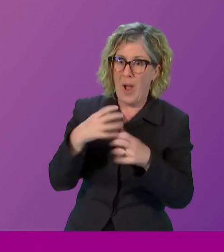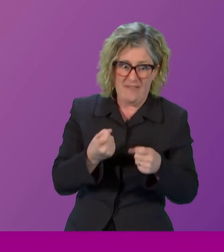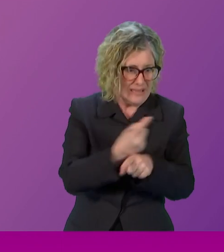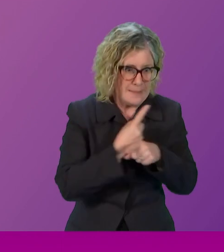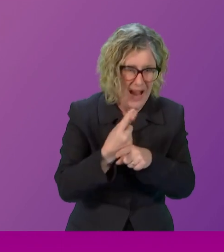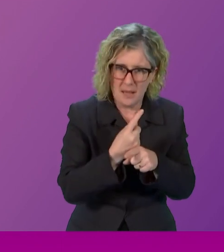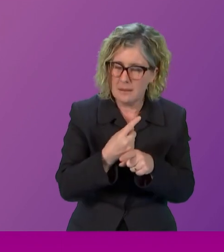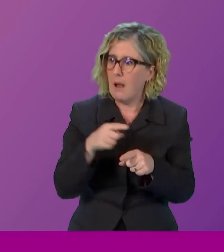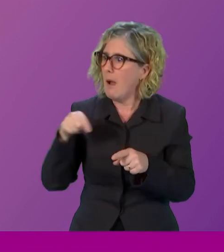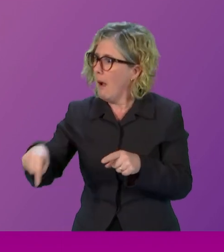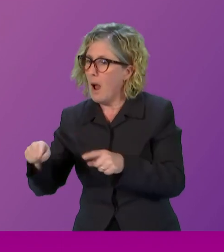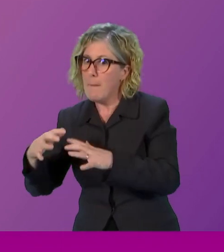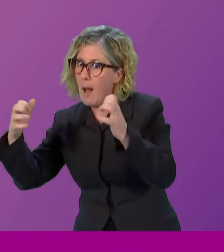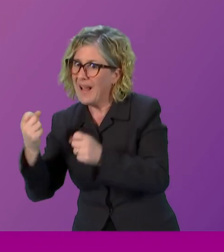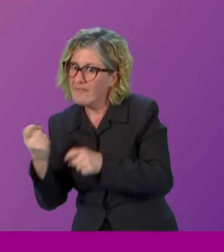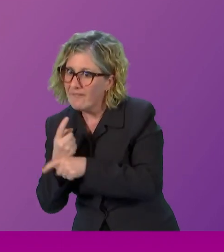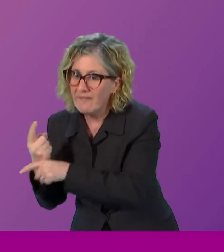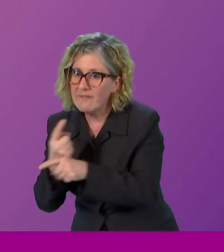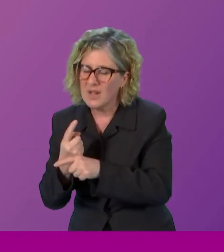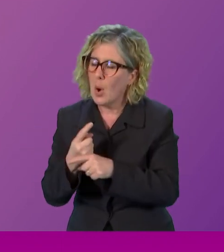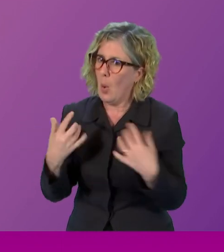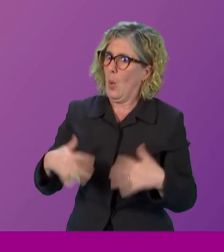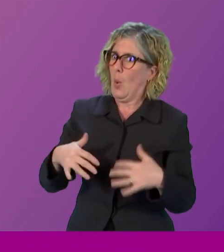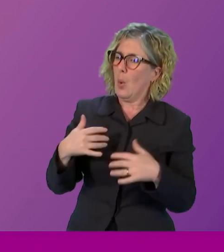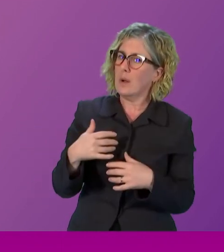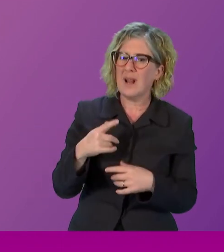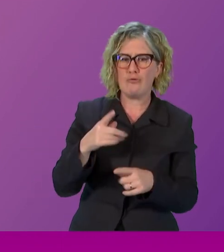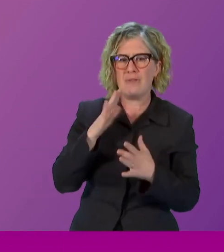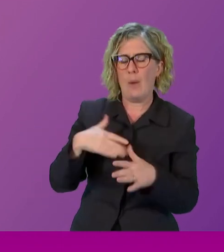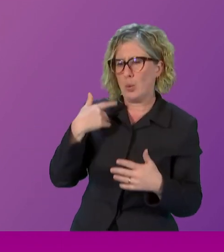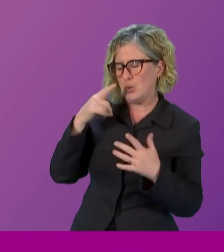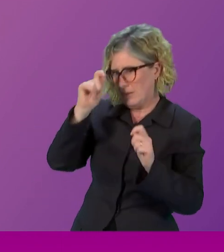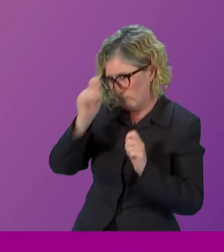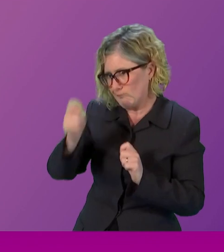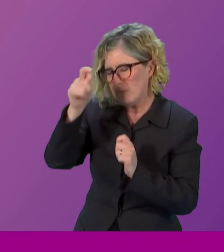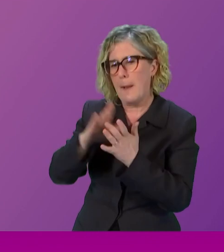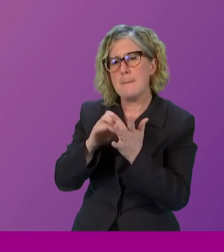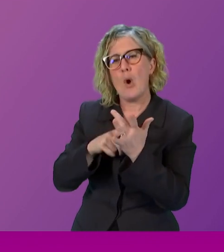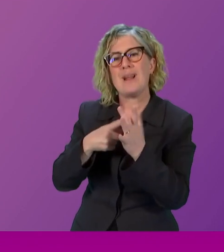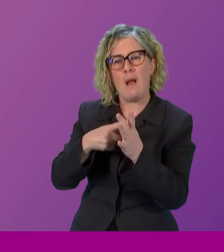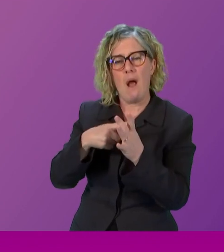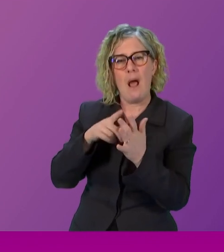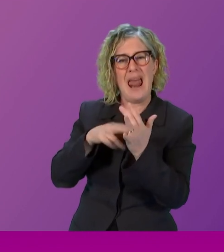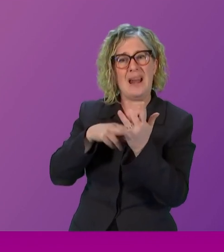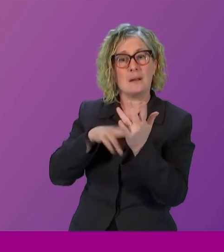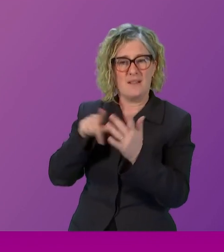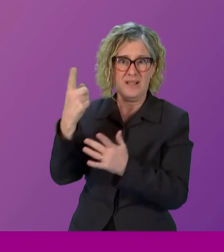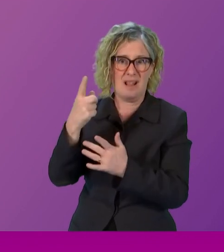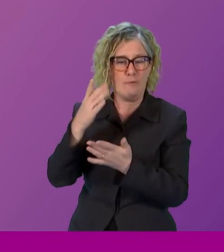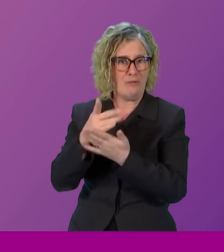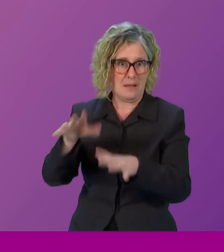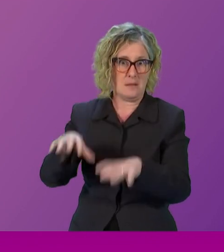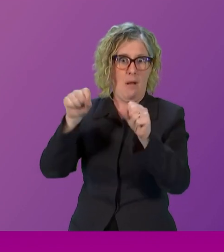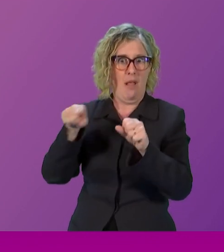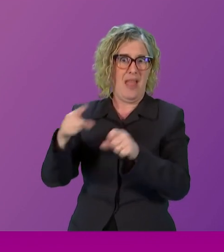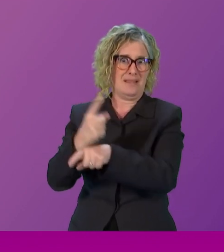And I think we do need to give some kudos as well to one of our colleagues, Monica Lennon, for kick-starting that conversation, because it's through